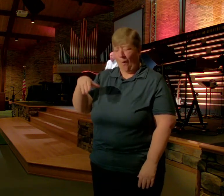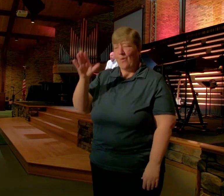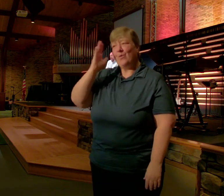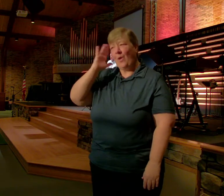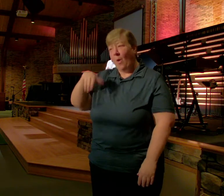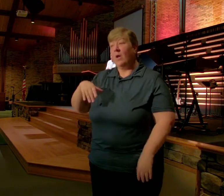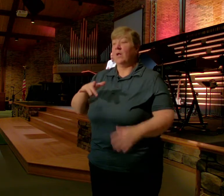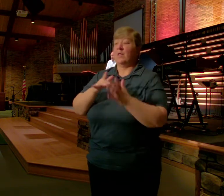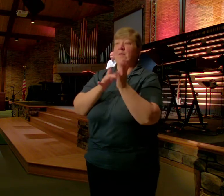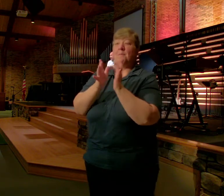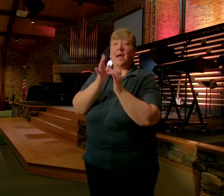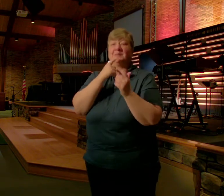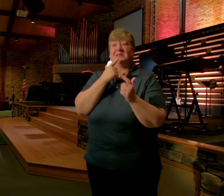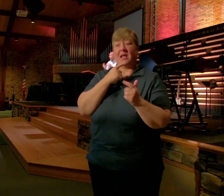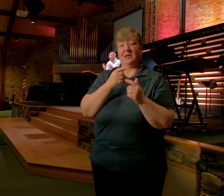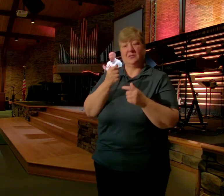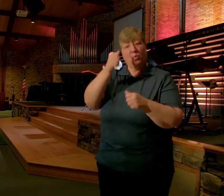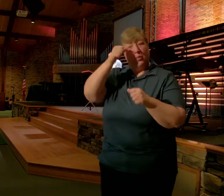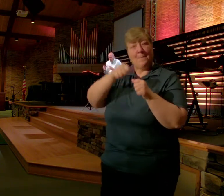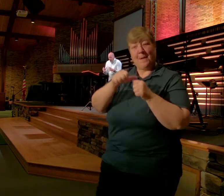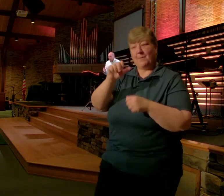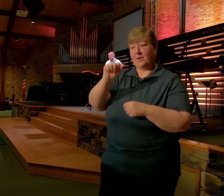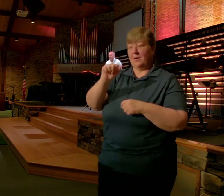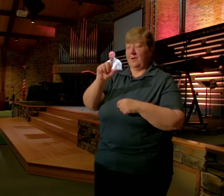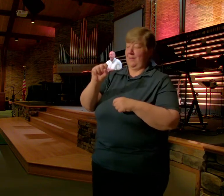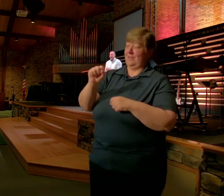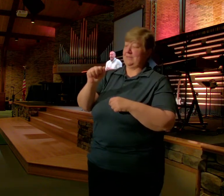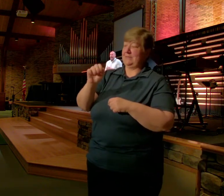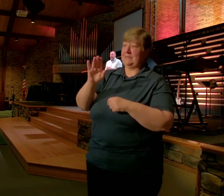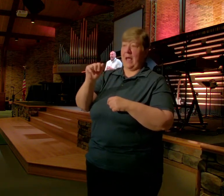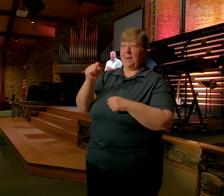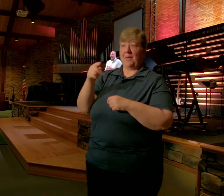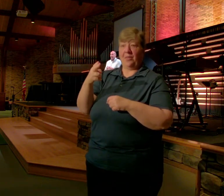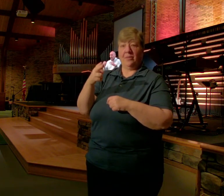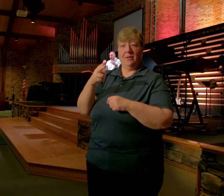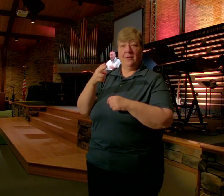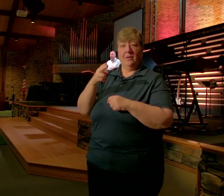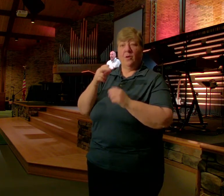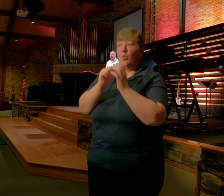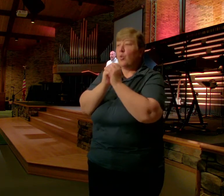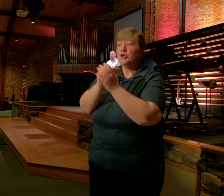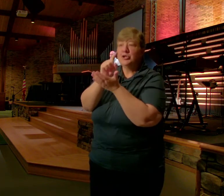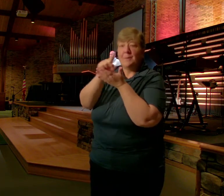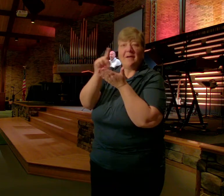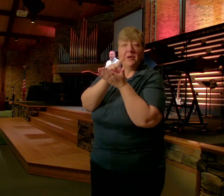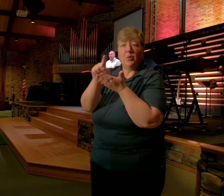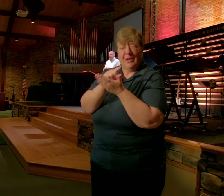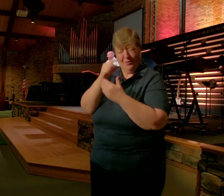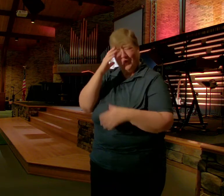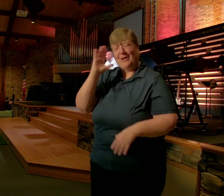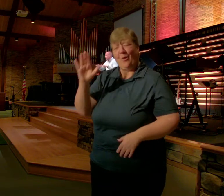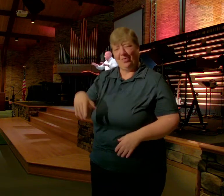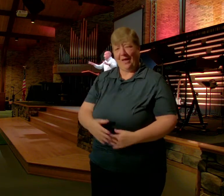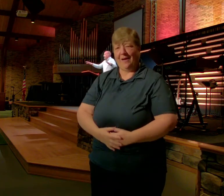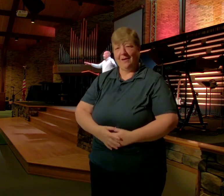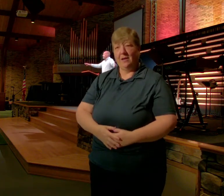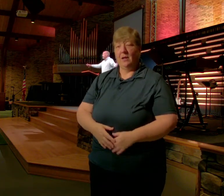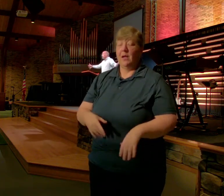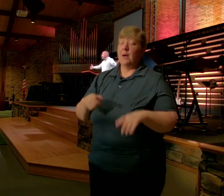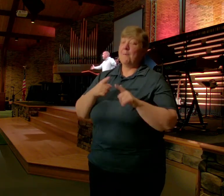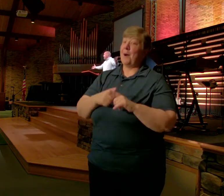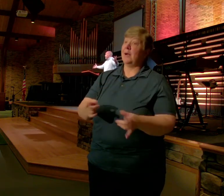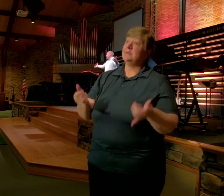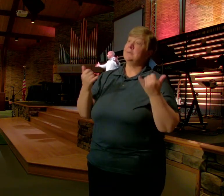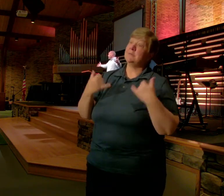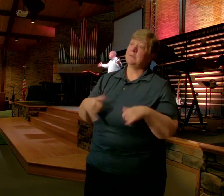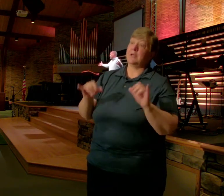the Sabbath day To keep it holy Worship God Each and every week We know that And yet So many